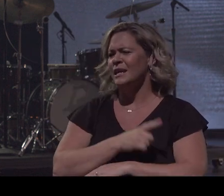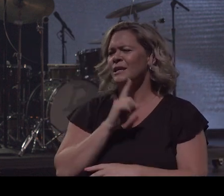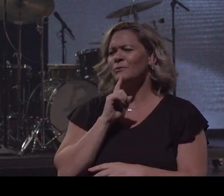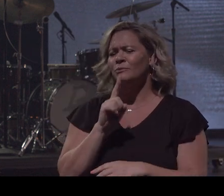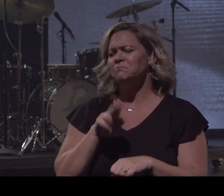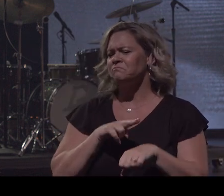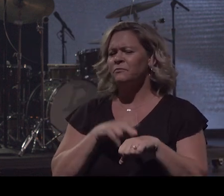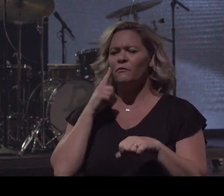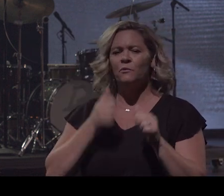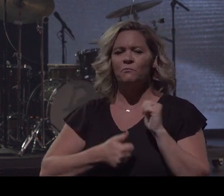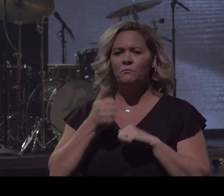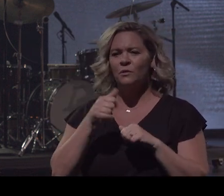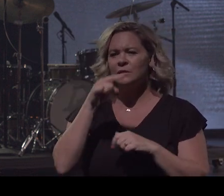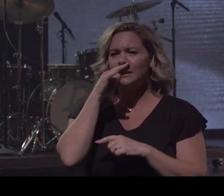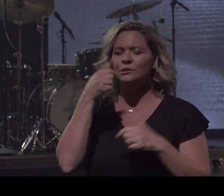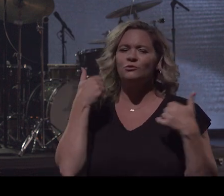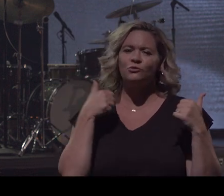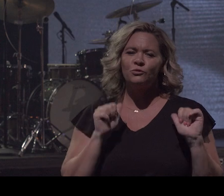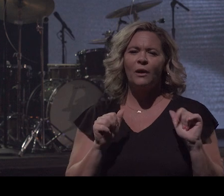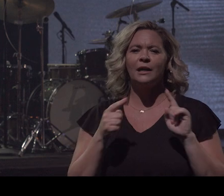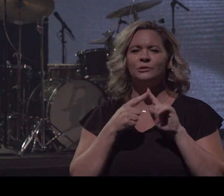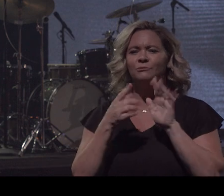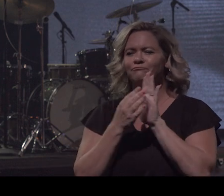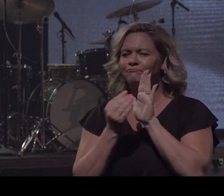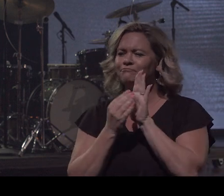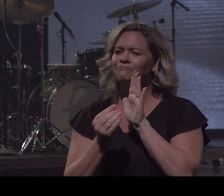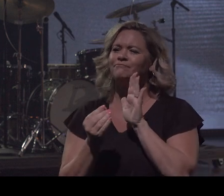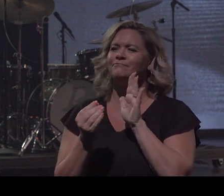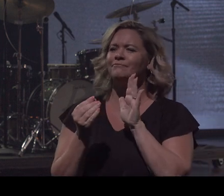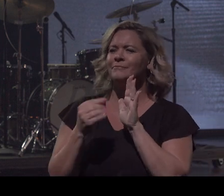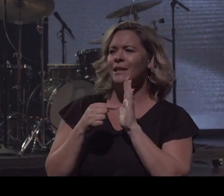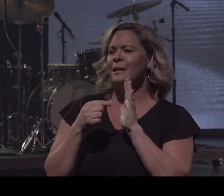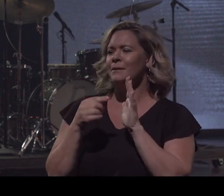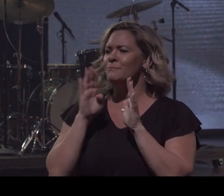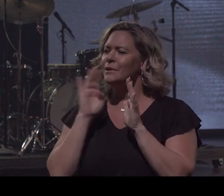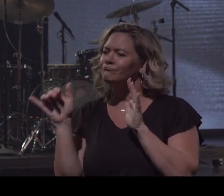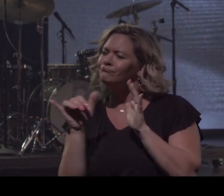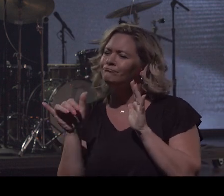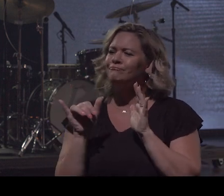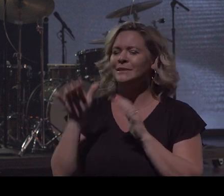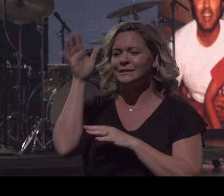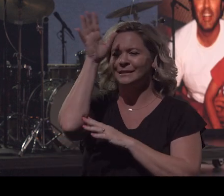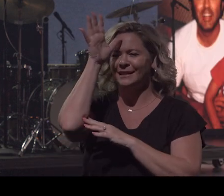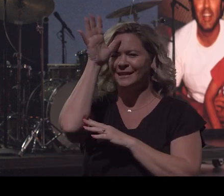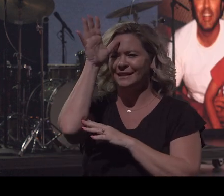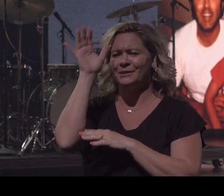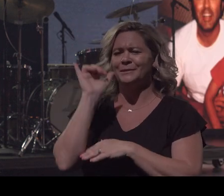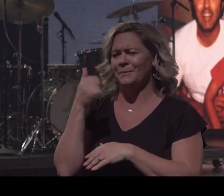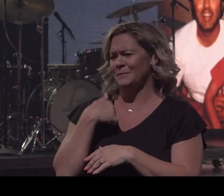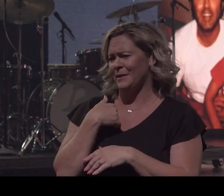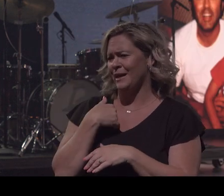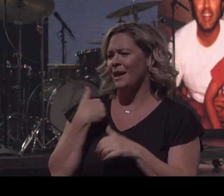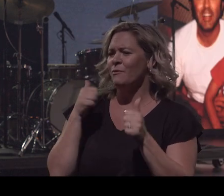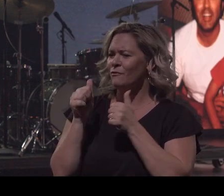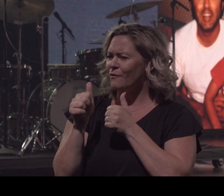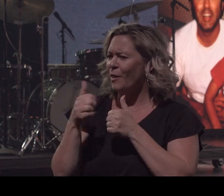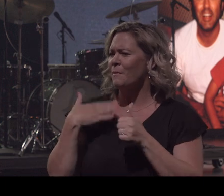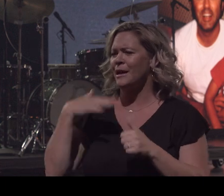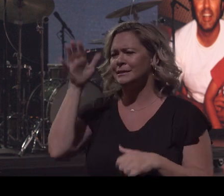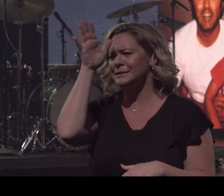kids to try to emulate their dads right I know that was the case in my life I would follow my dad everywhere and do